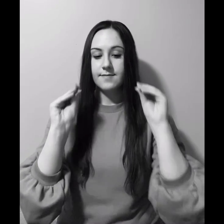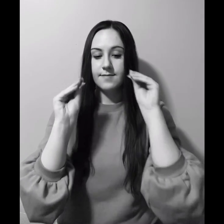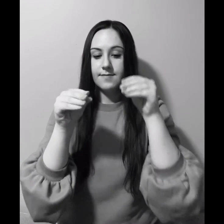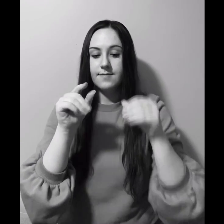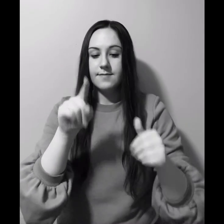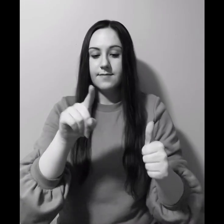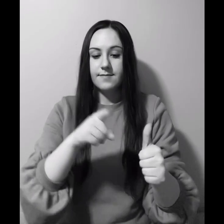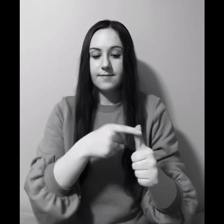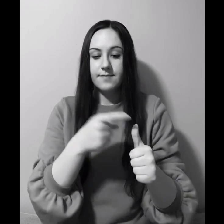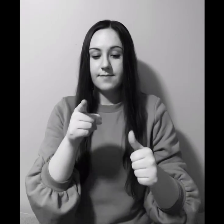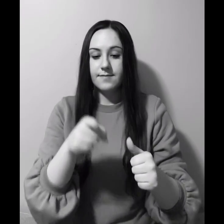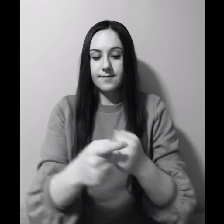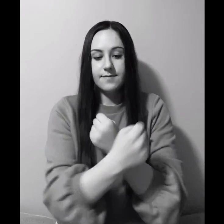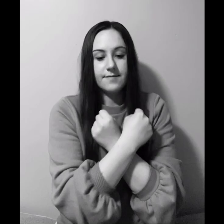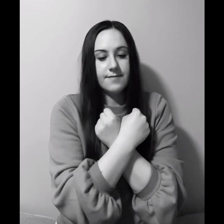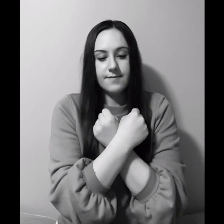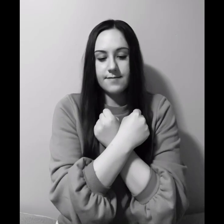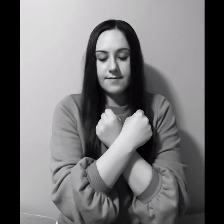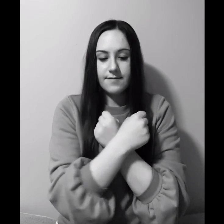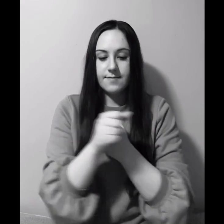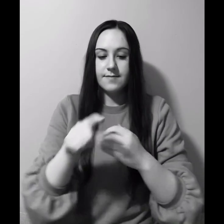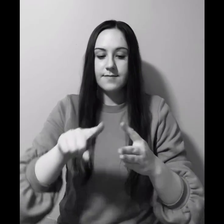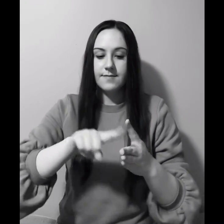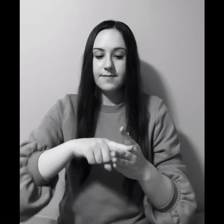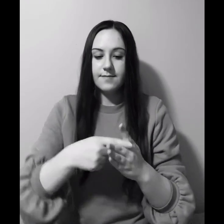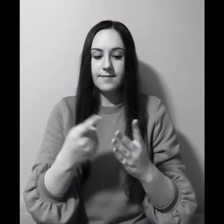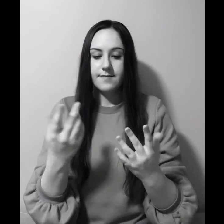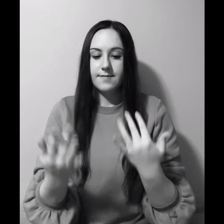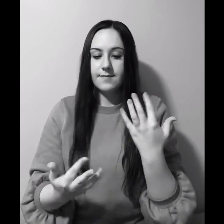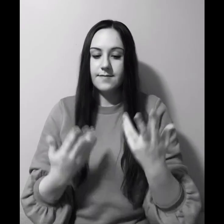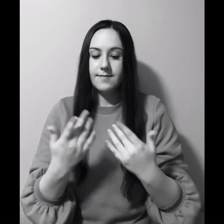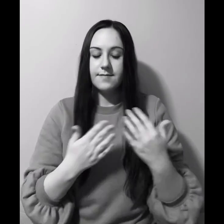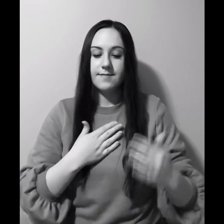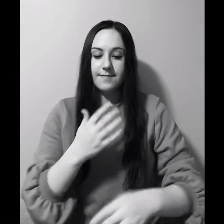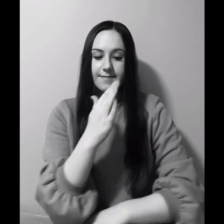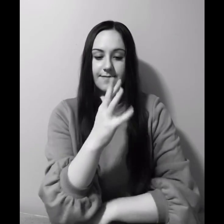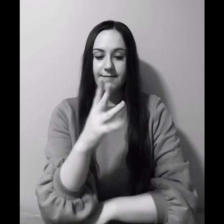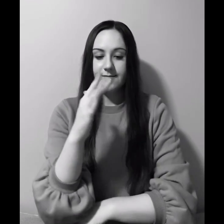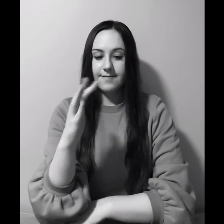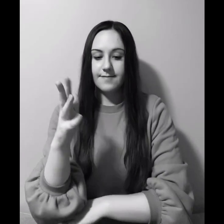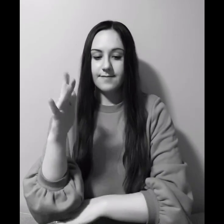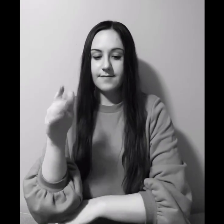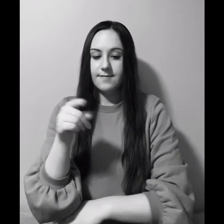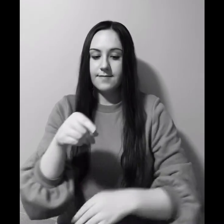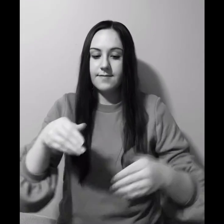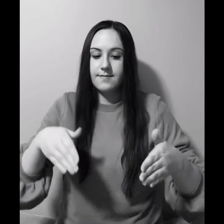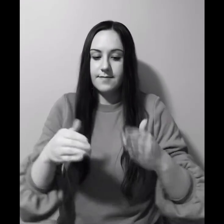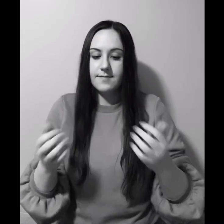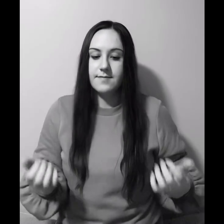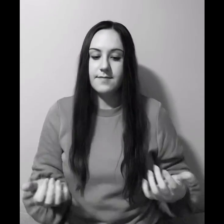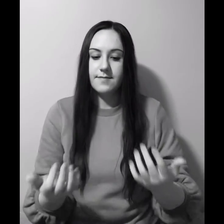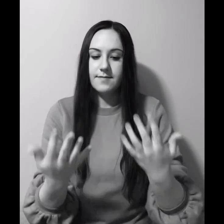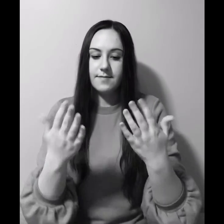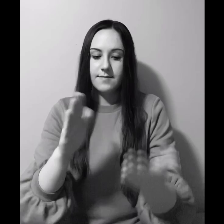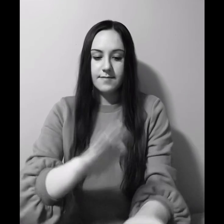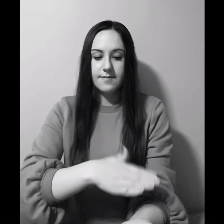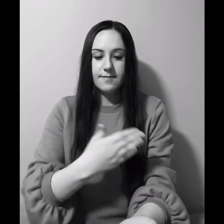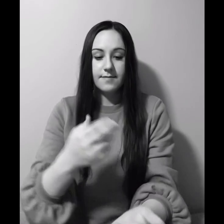I put you first and you adored it Set fast to my forest And you let it burn Sing